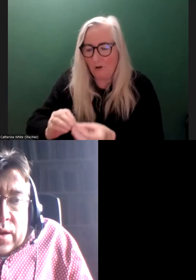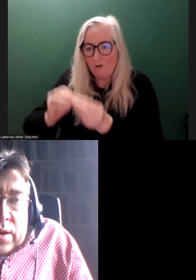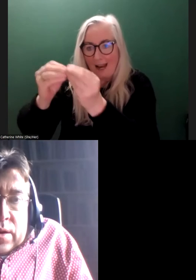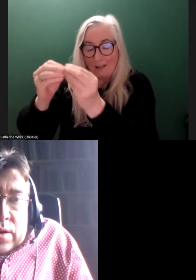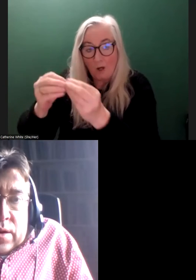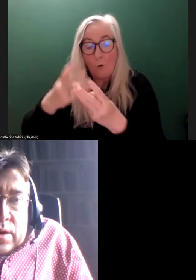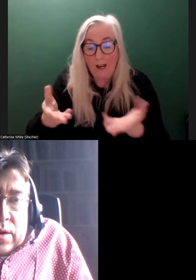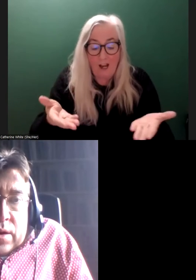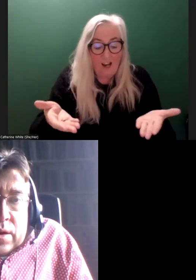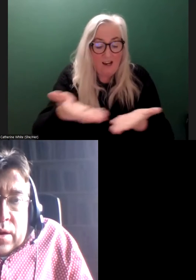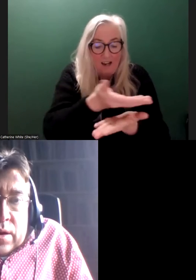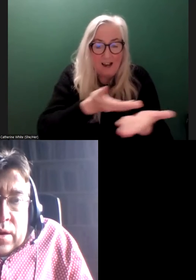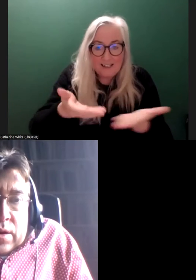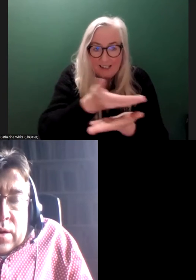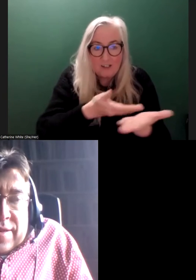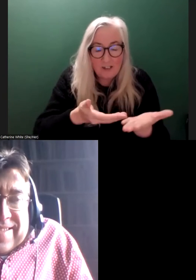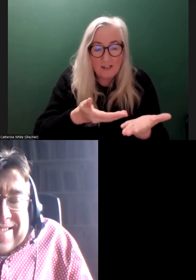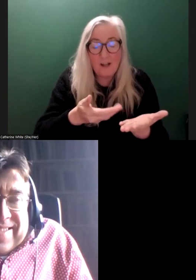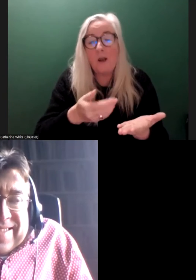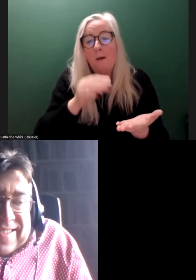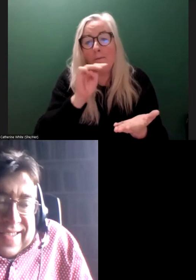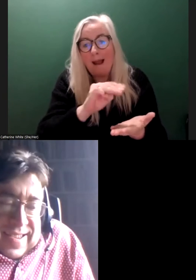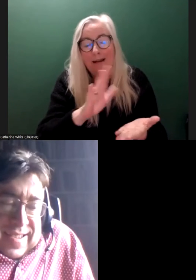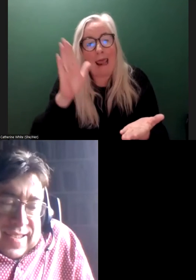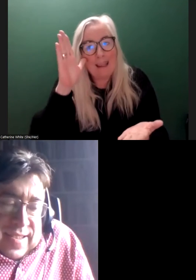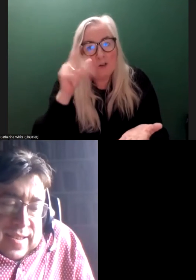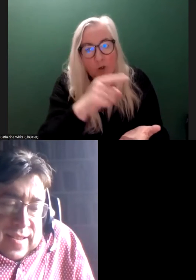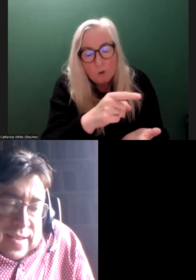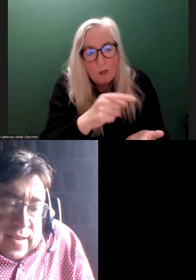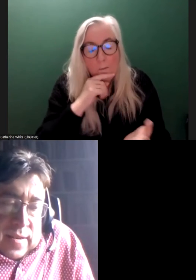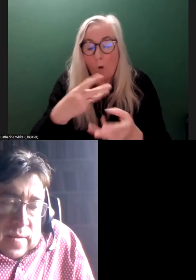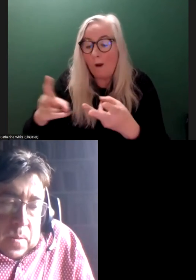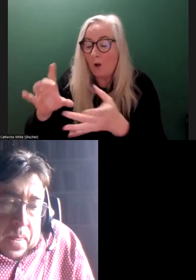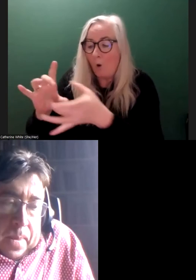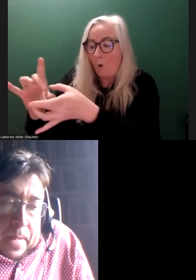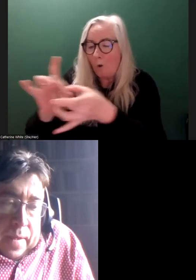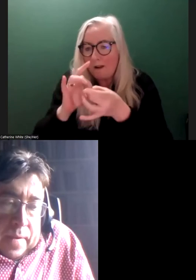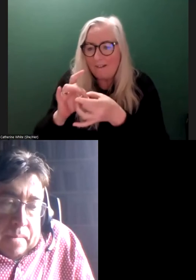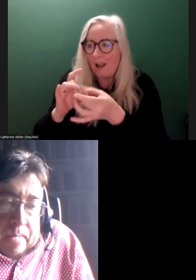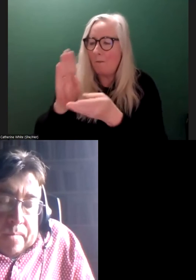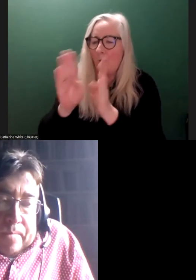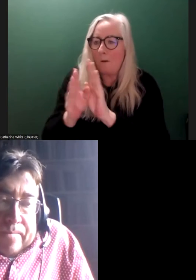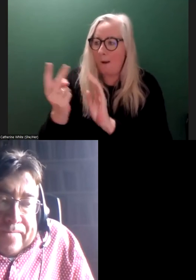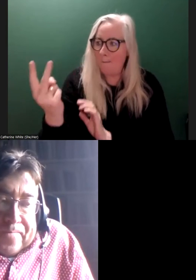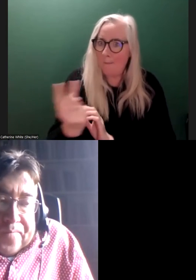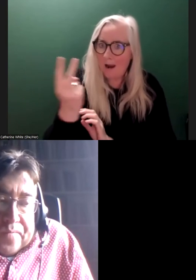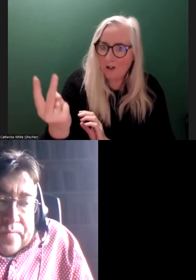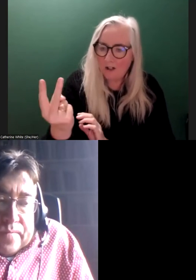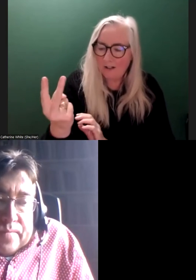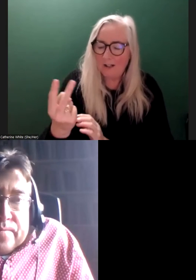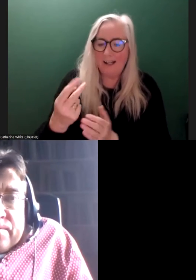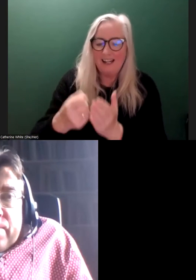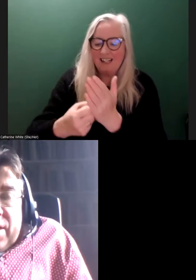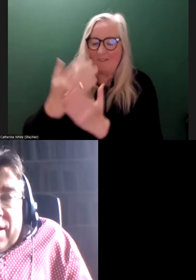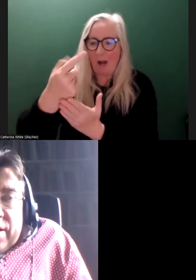consultation, we've listened to you, we mightn't take it on board. But when it's cooperative, when there's a partnership there and you're developing a policy, that